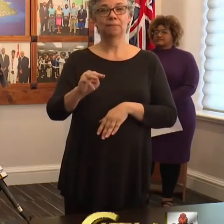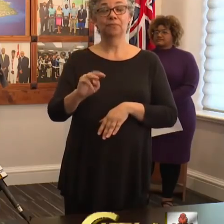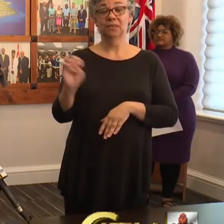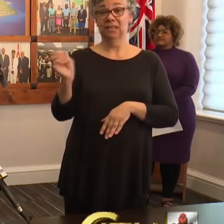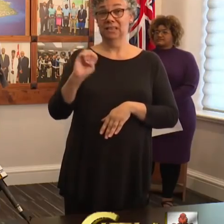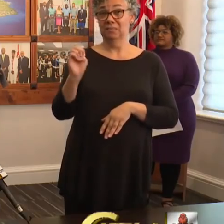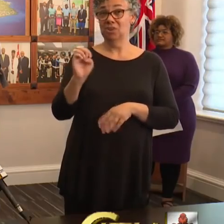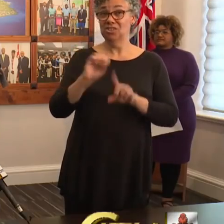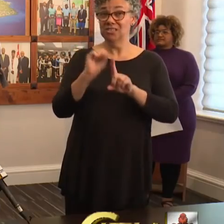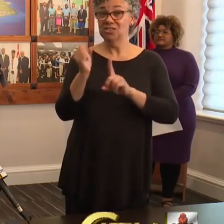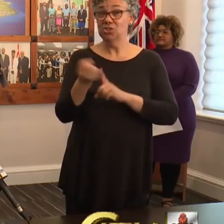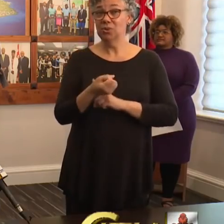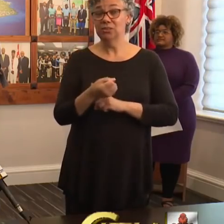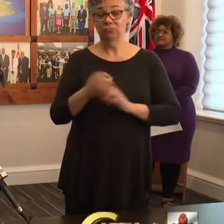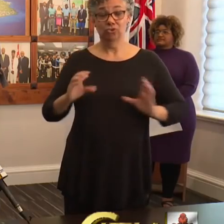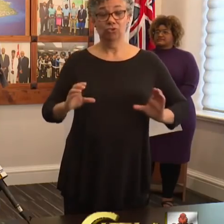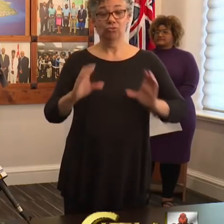cases,